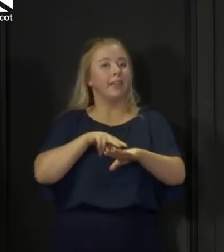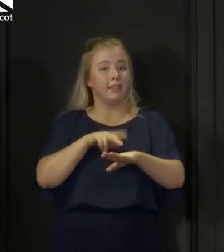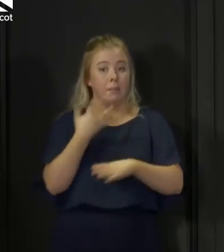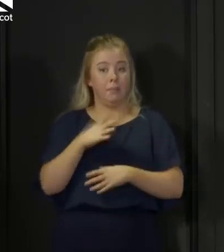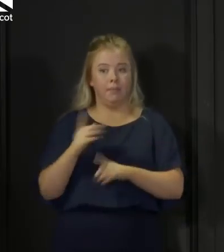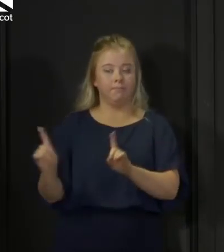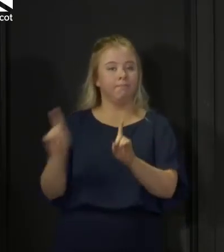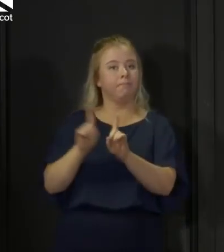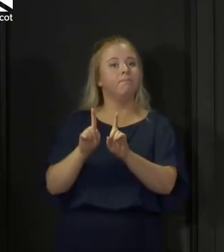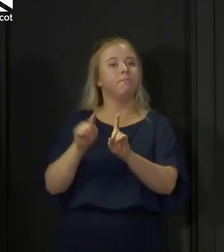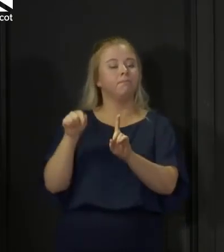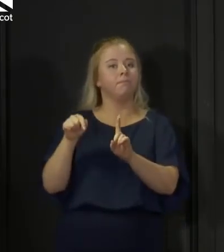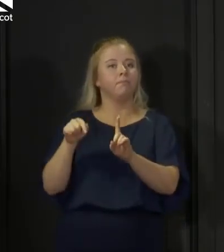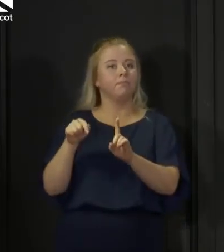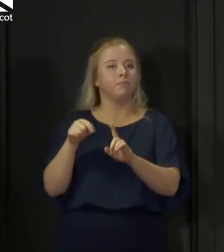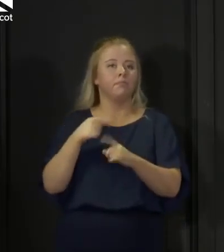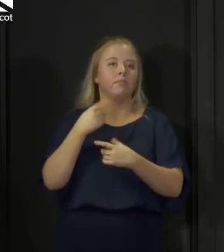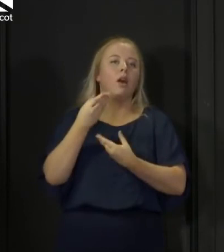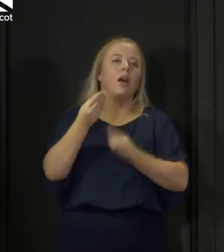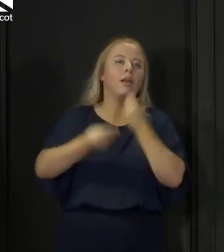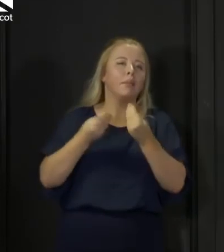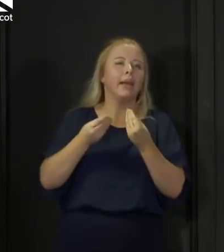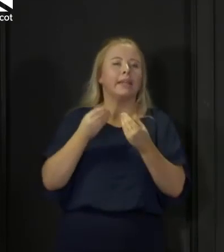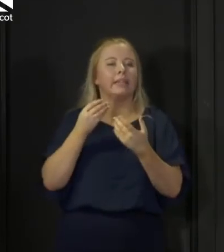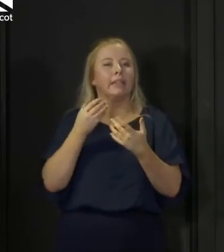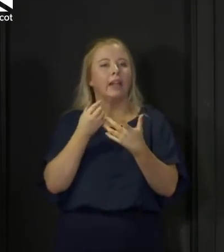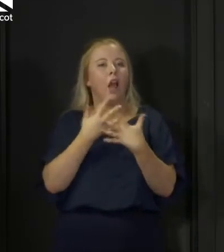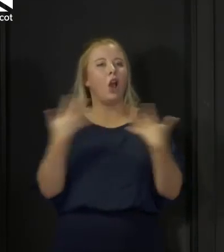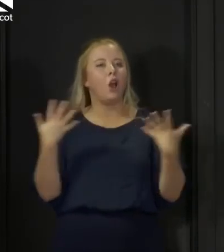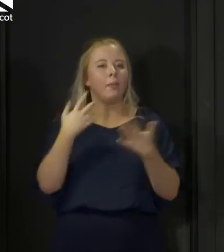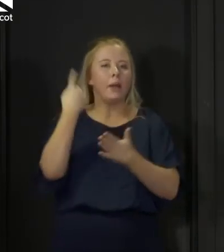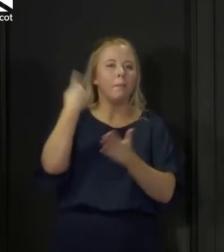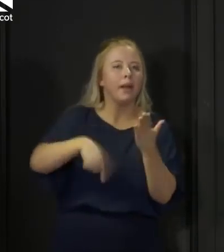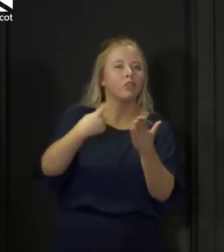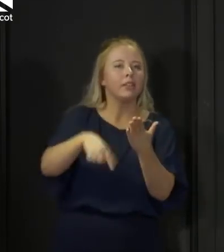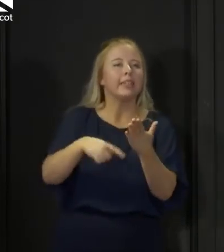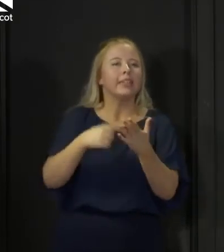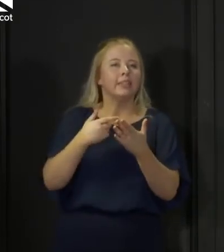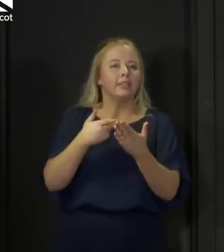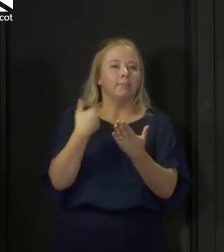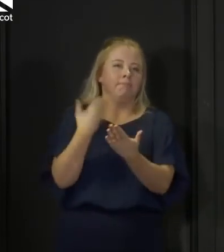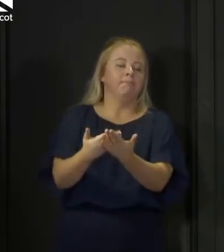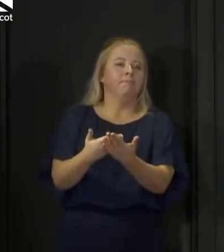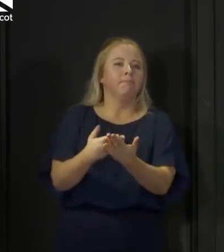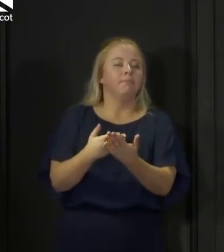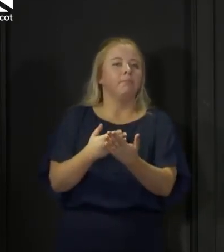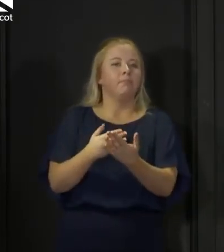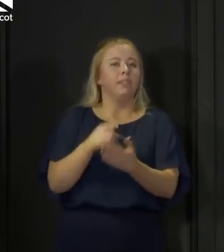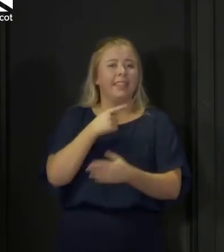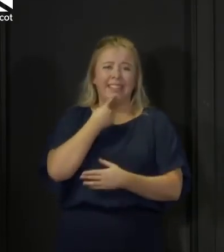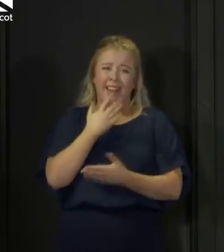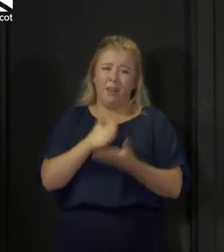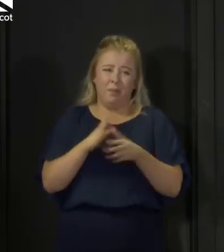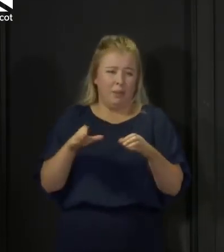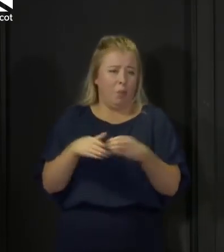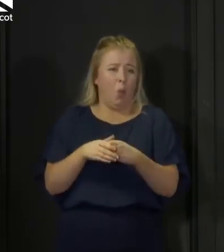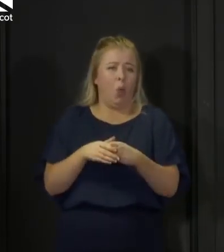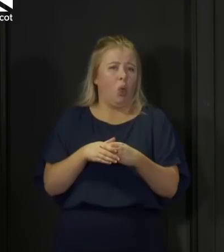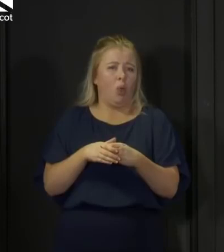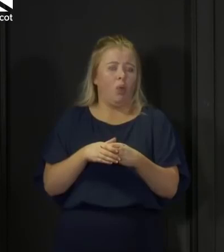updates and talked about the number of fixed penalty notices that have been issued during lockdown and made the point that these are a tiny minority